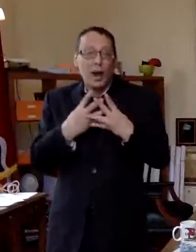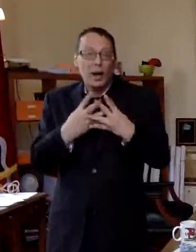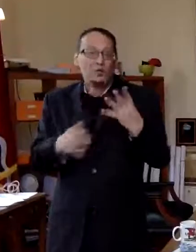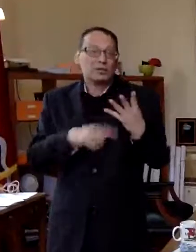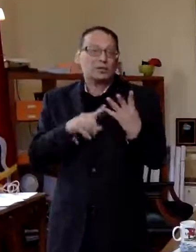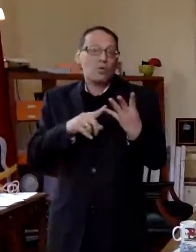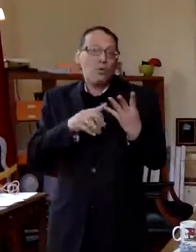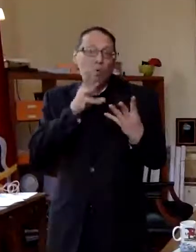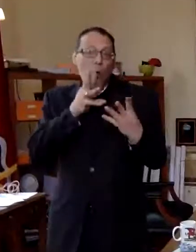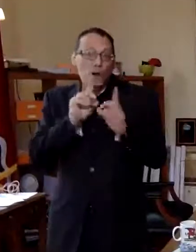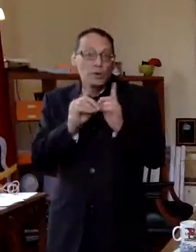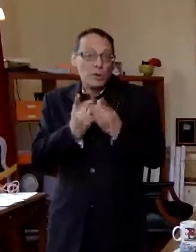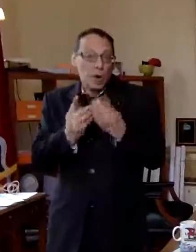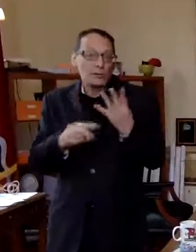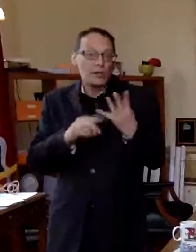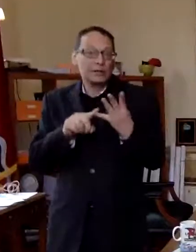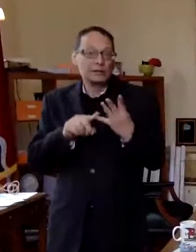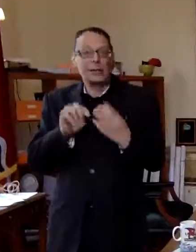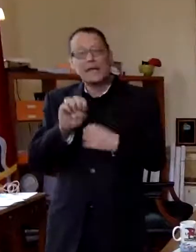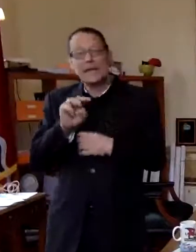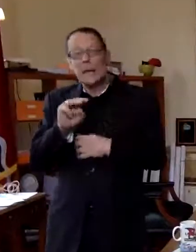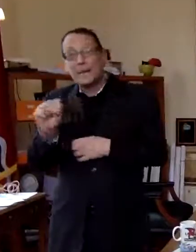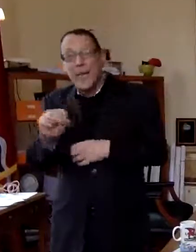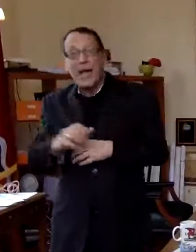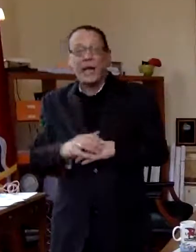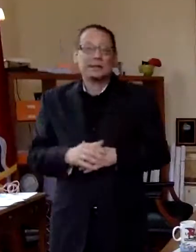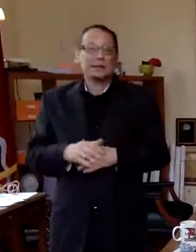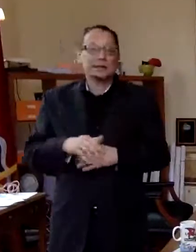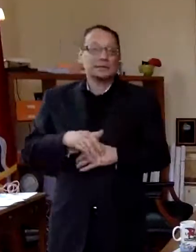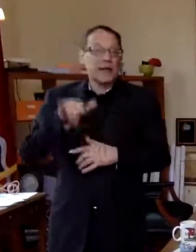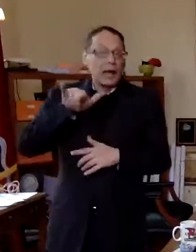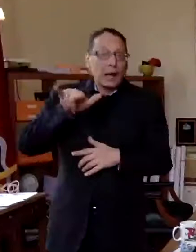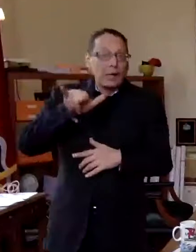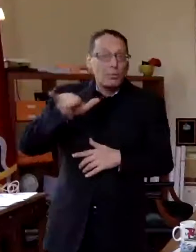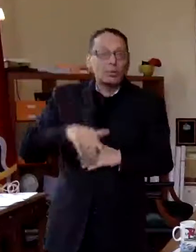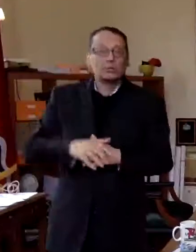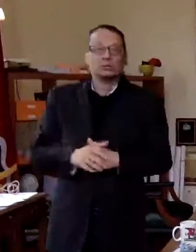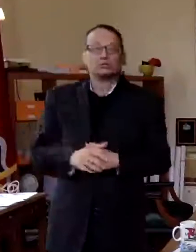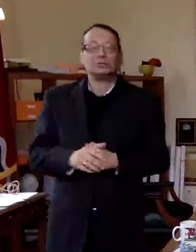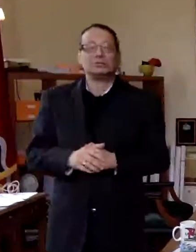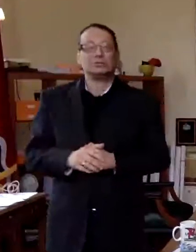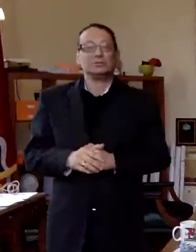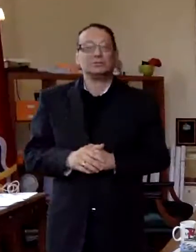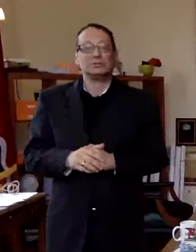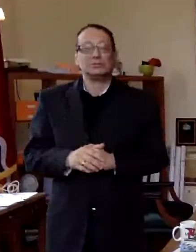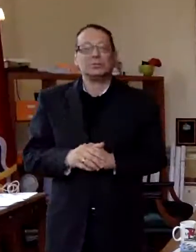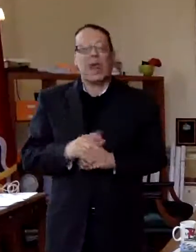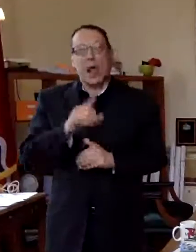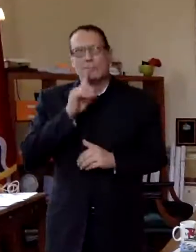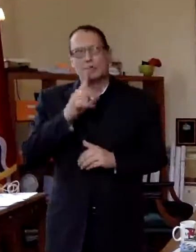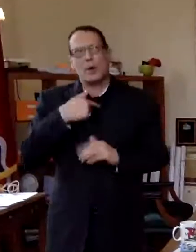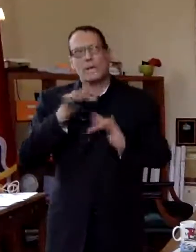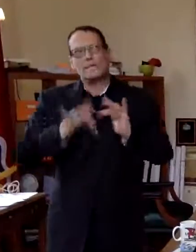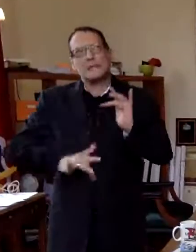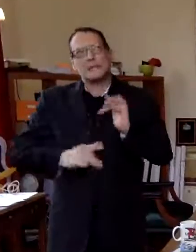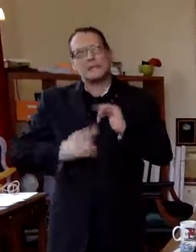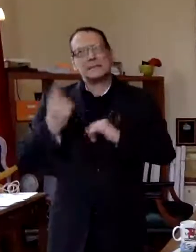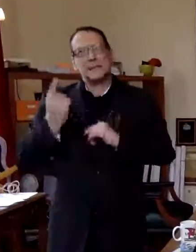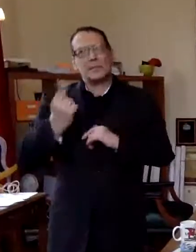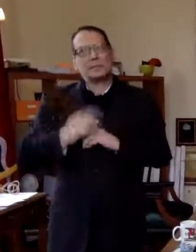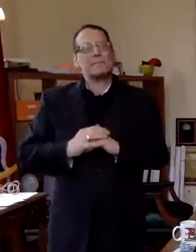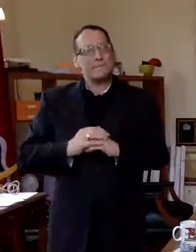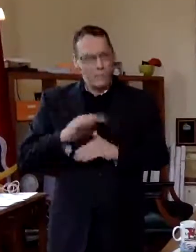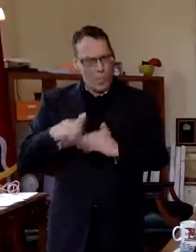corrections ems dispatchers airport um probably missing someone here but uh